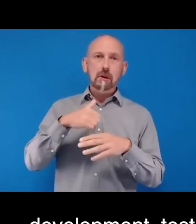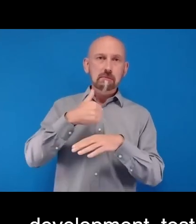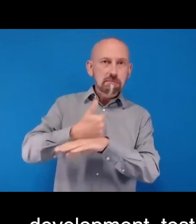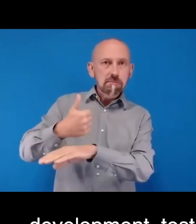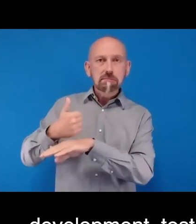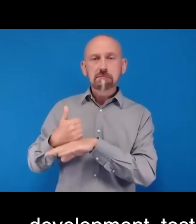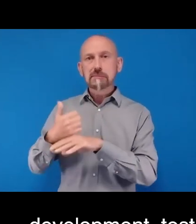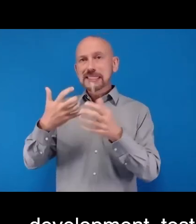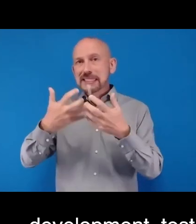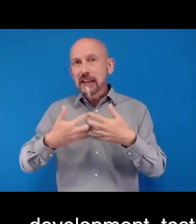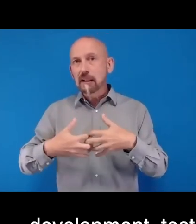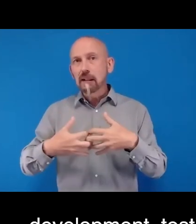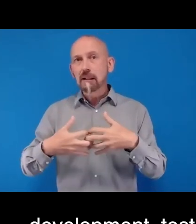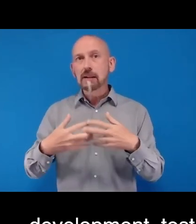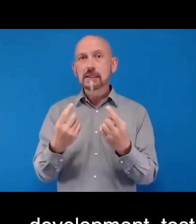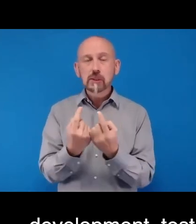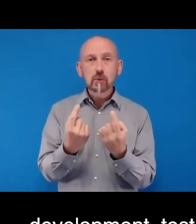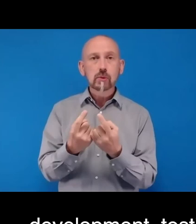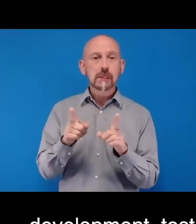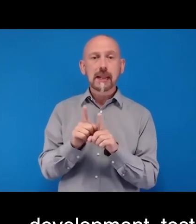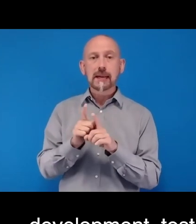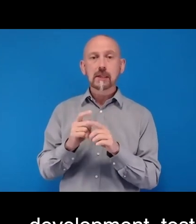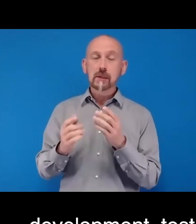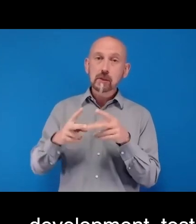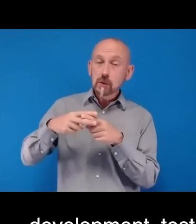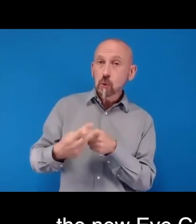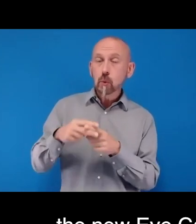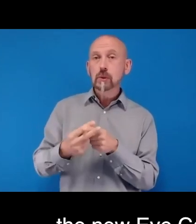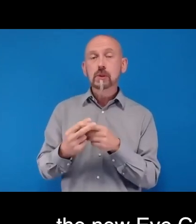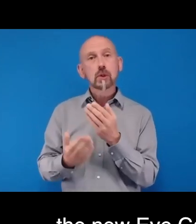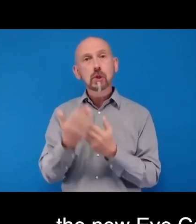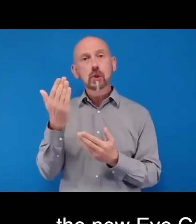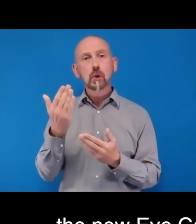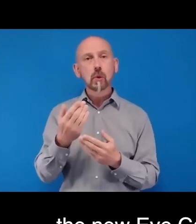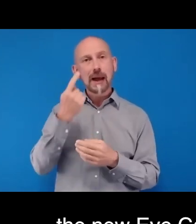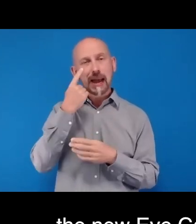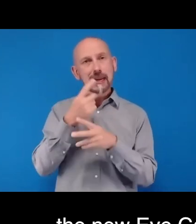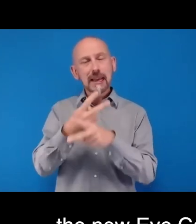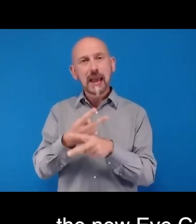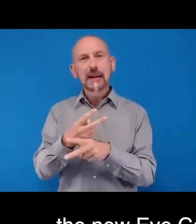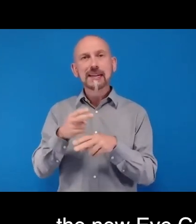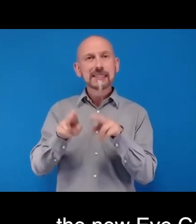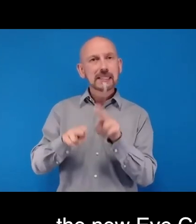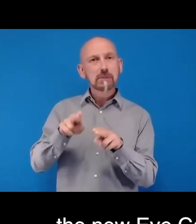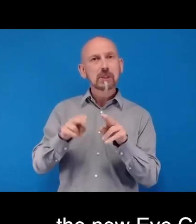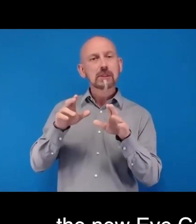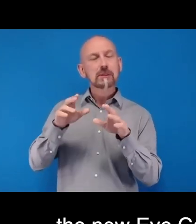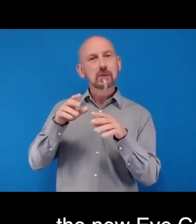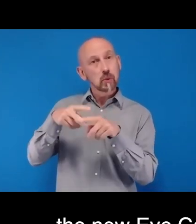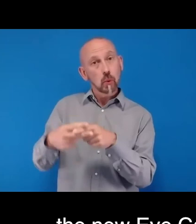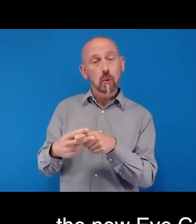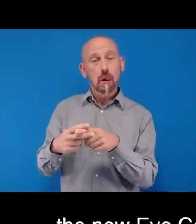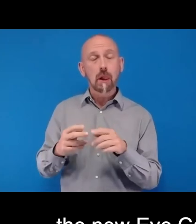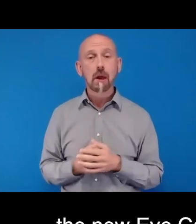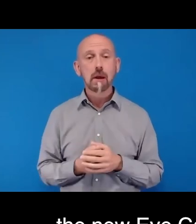including the new eye care self-assessment tool, ESCA. Critically, we are also providing